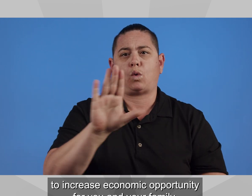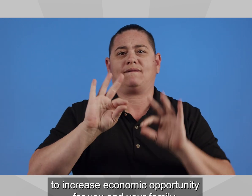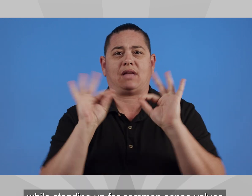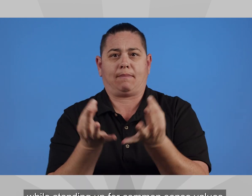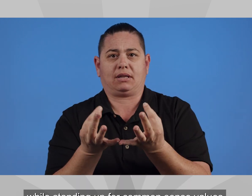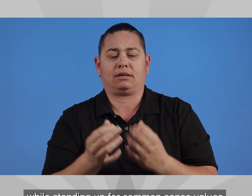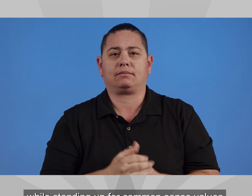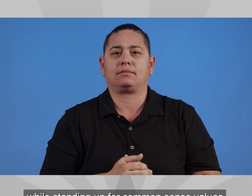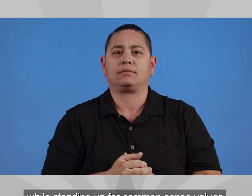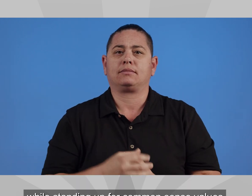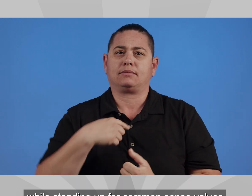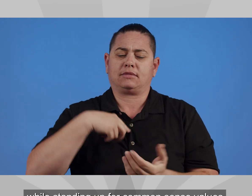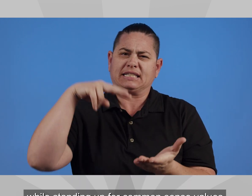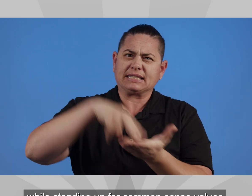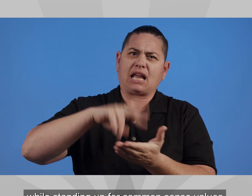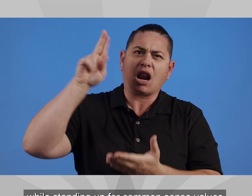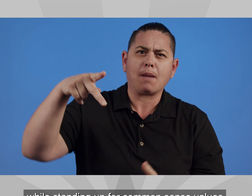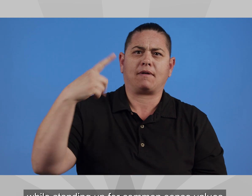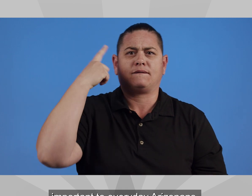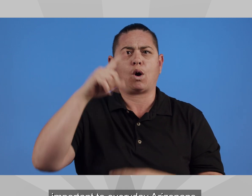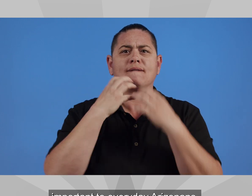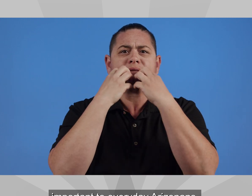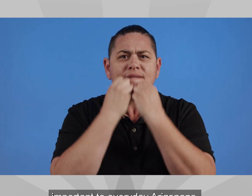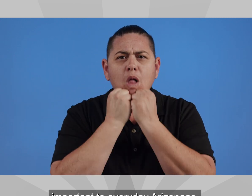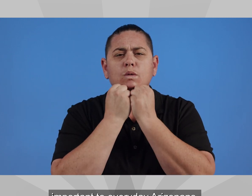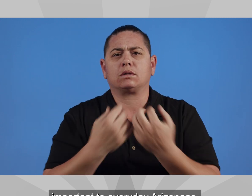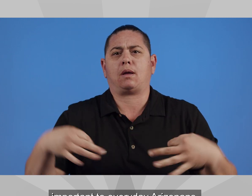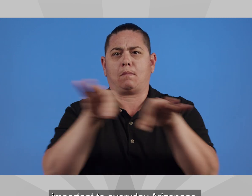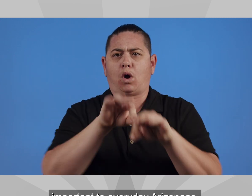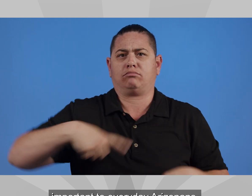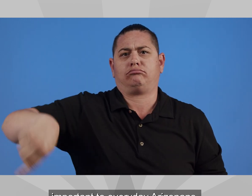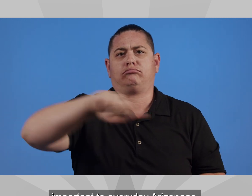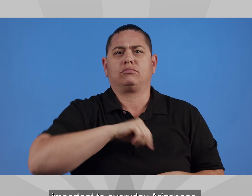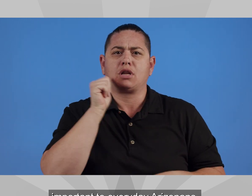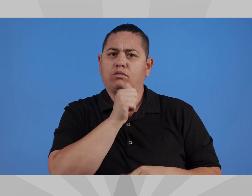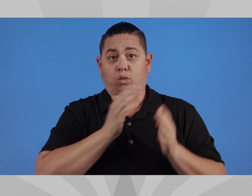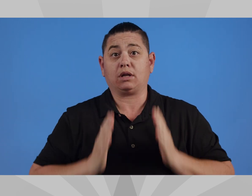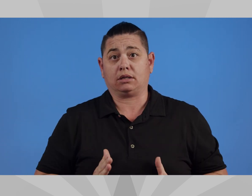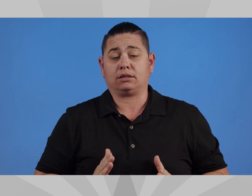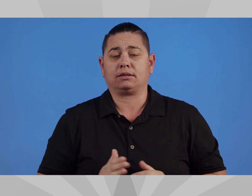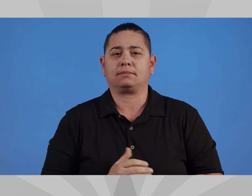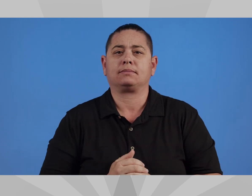while standing up for common-sense values important to everyday Arizonans.